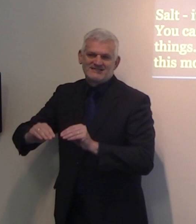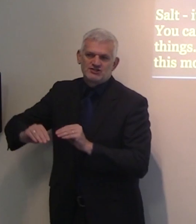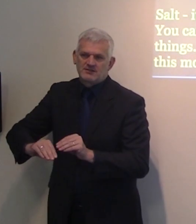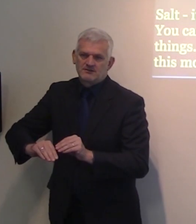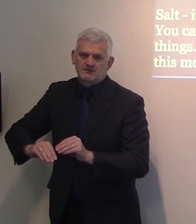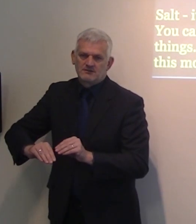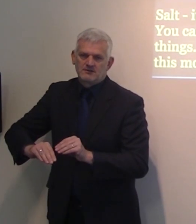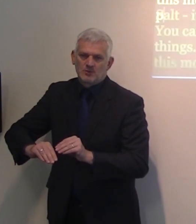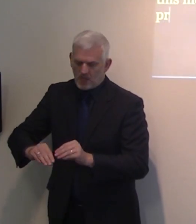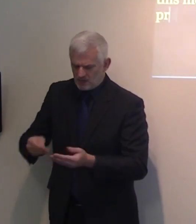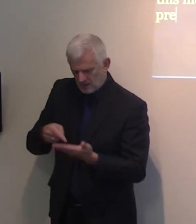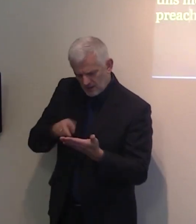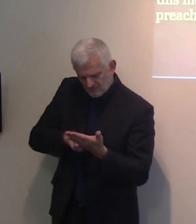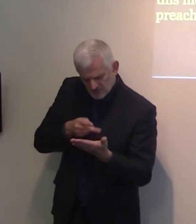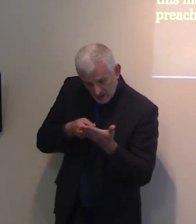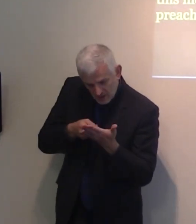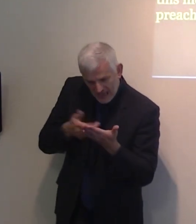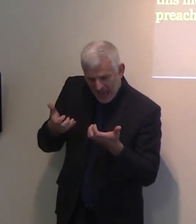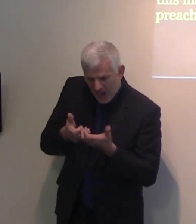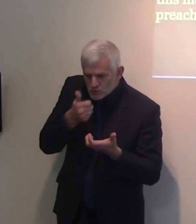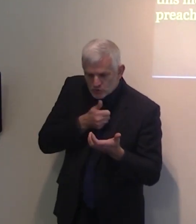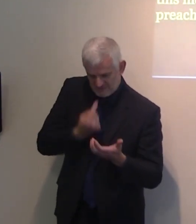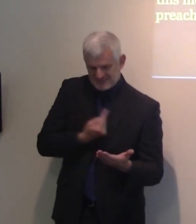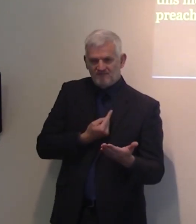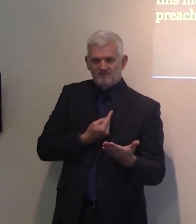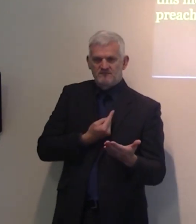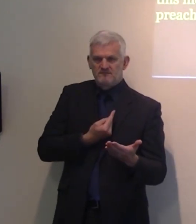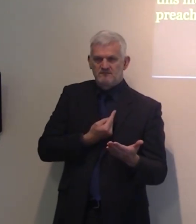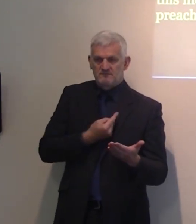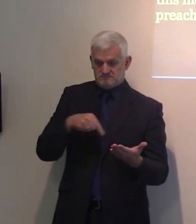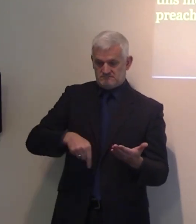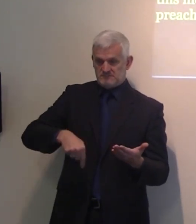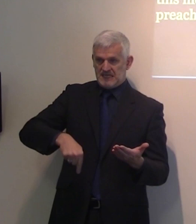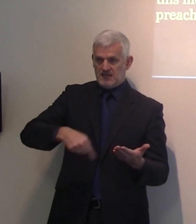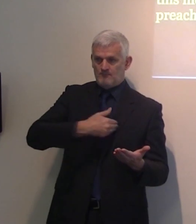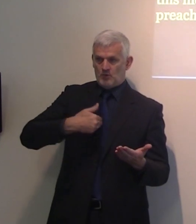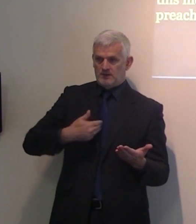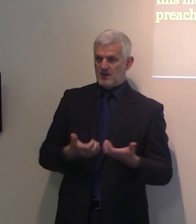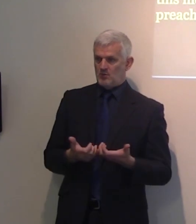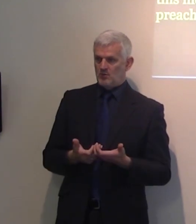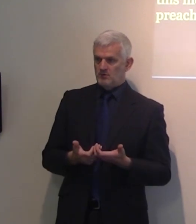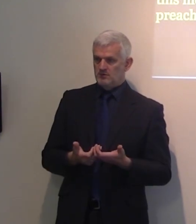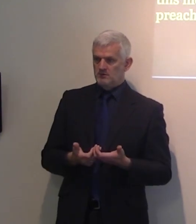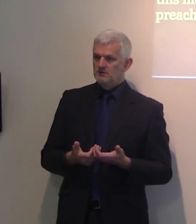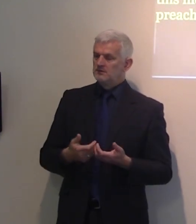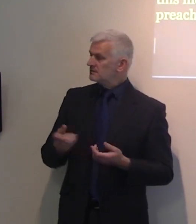apply that to our own self today, this morning. And I have selected a few